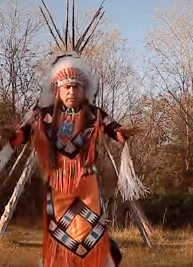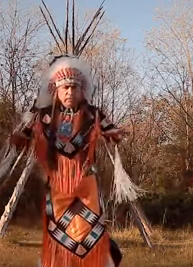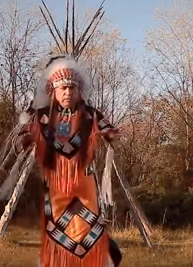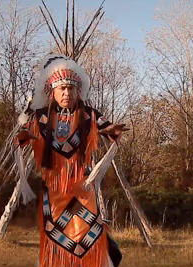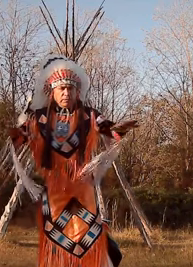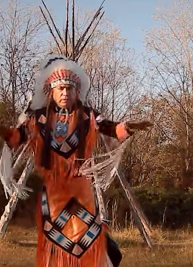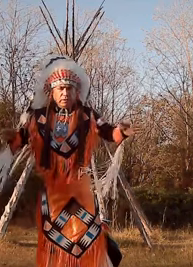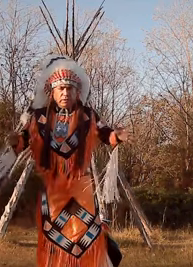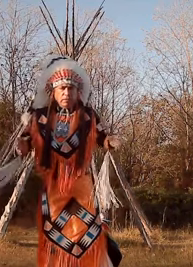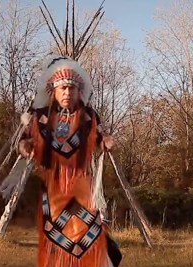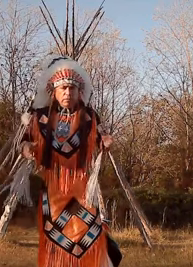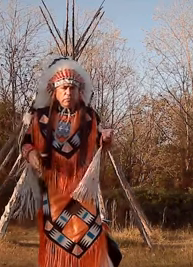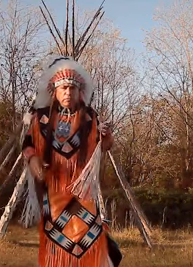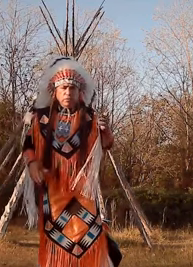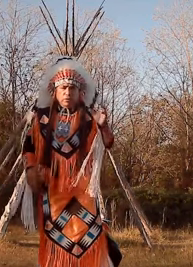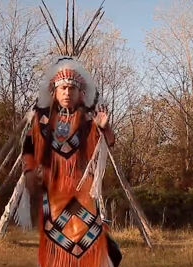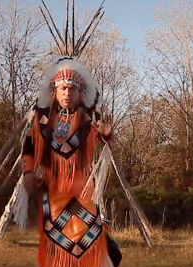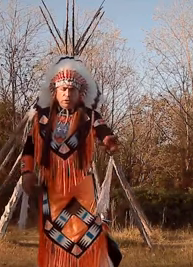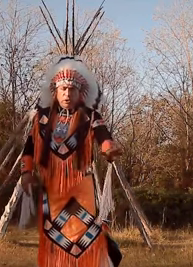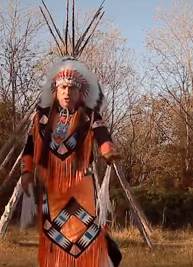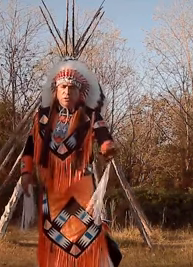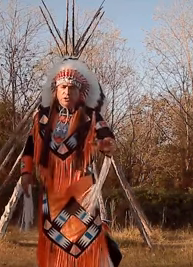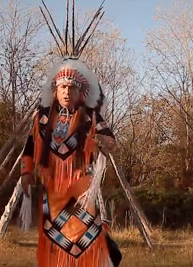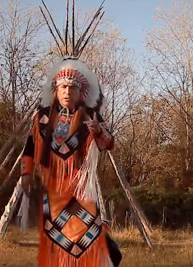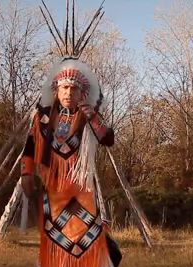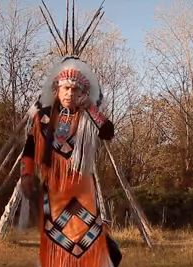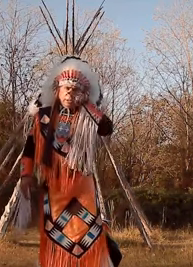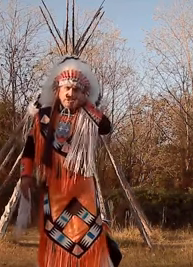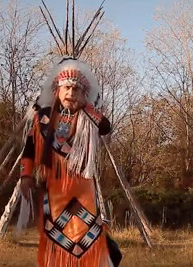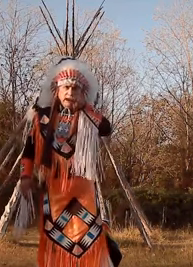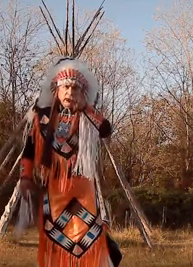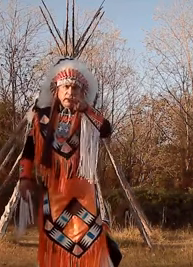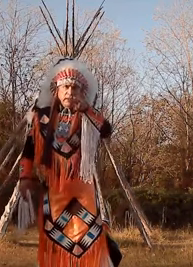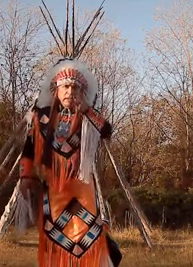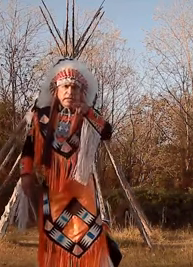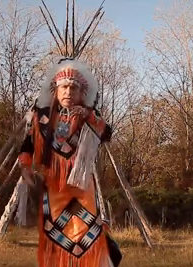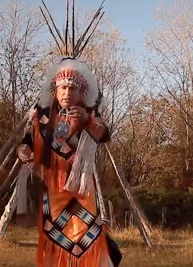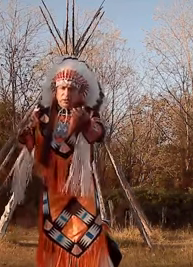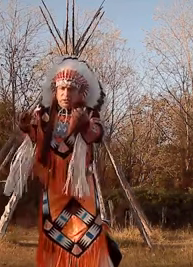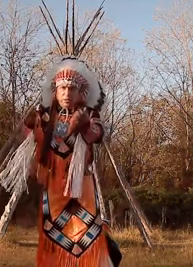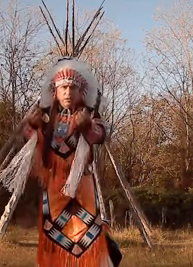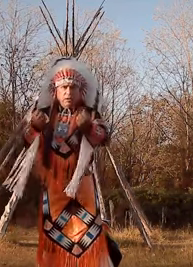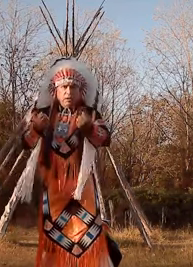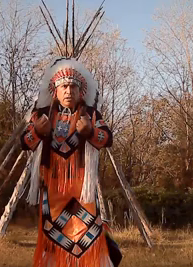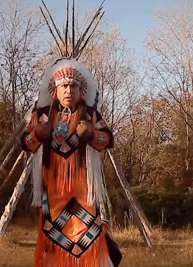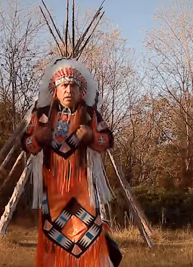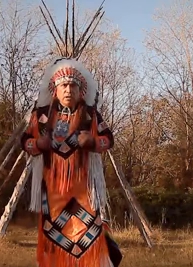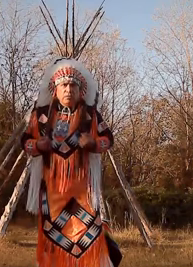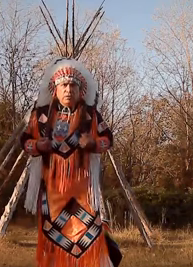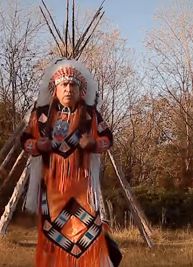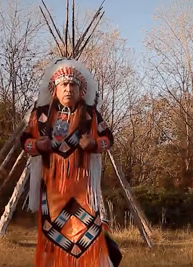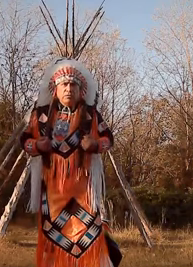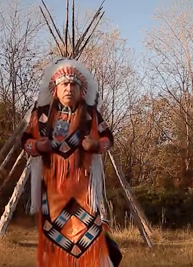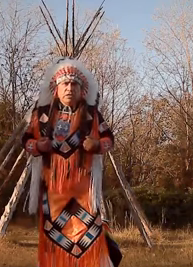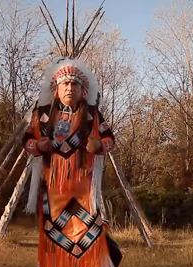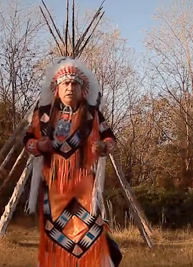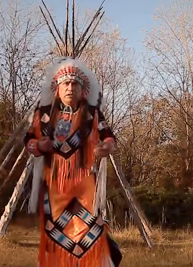for those young ones to receive it and to receive it.